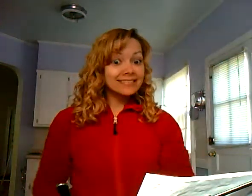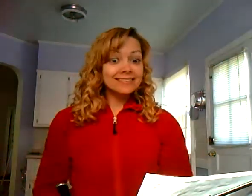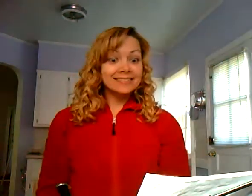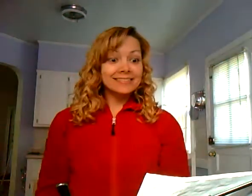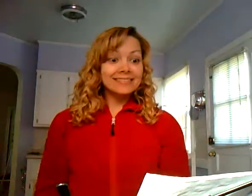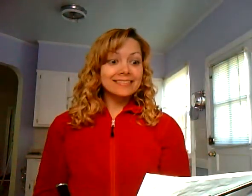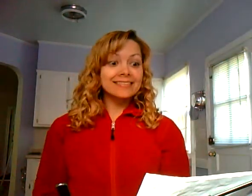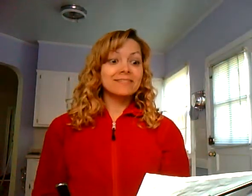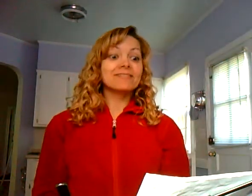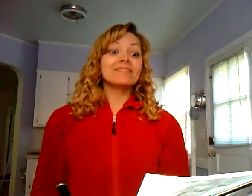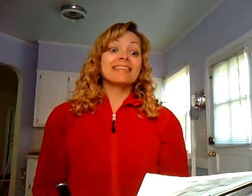Jesus comes.